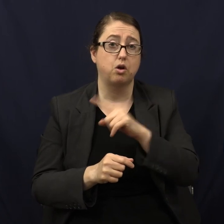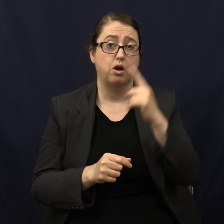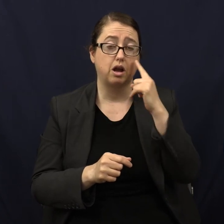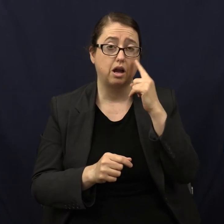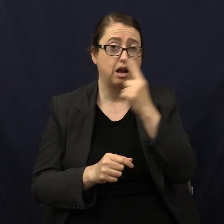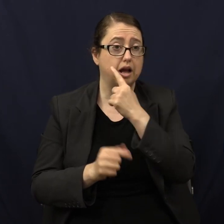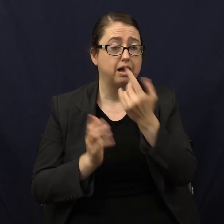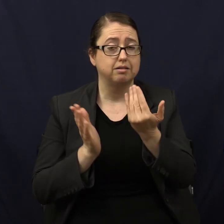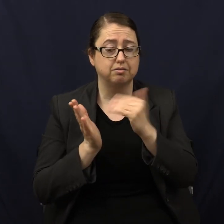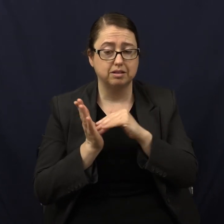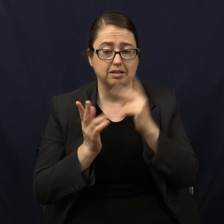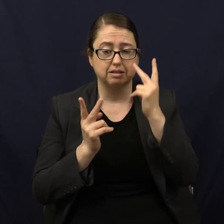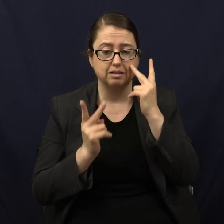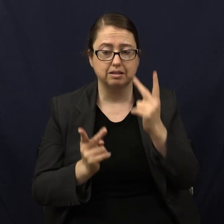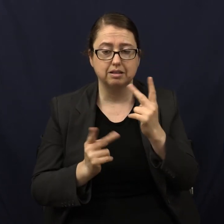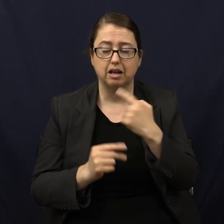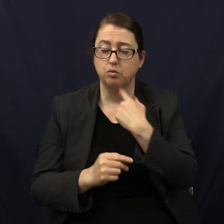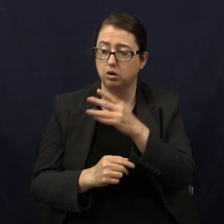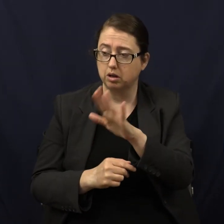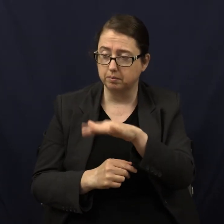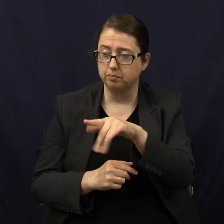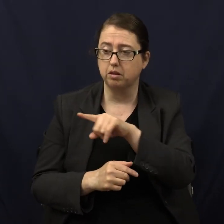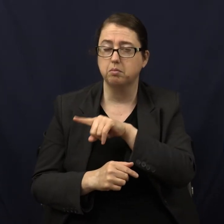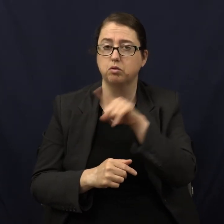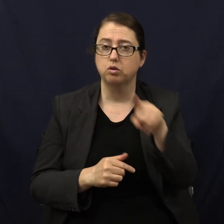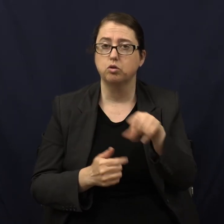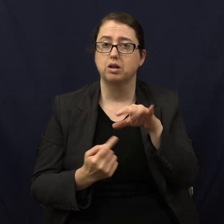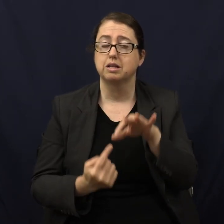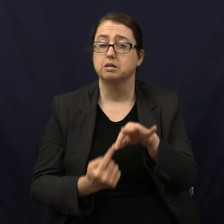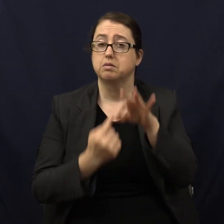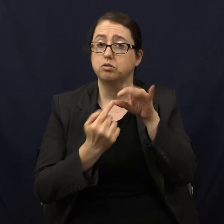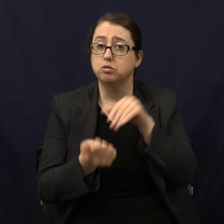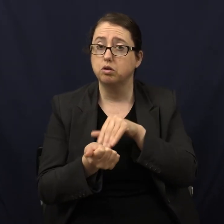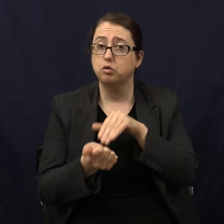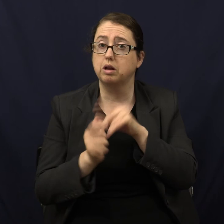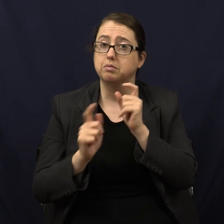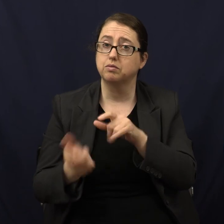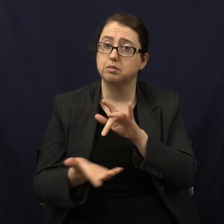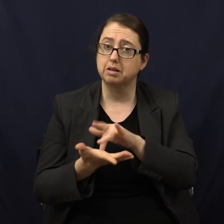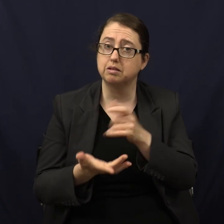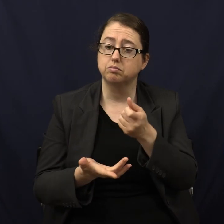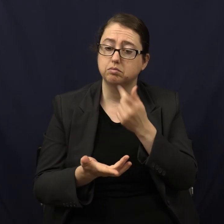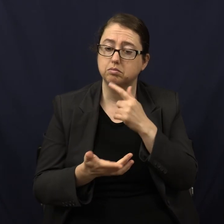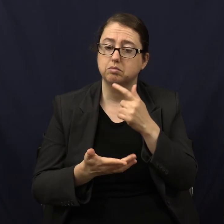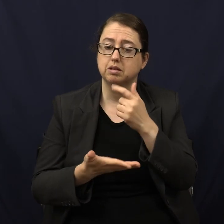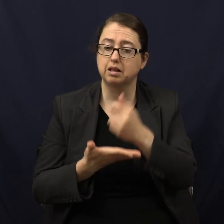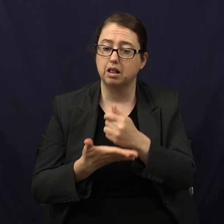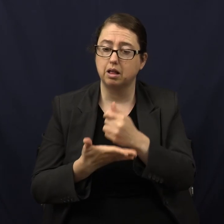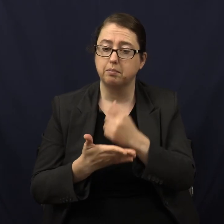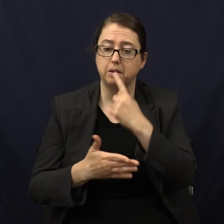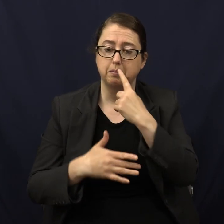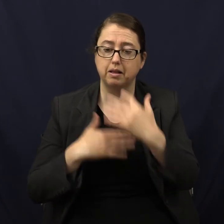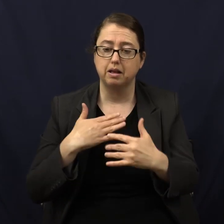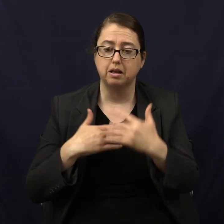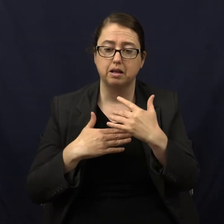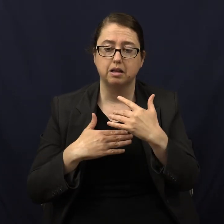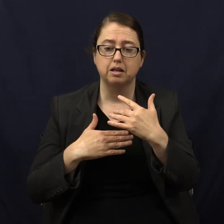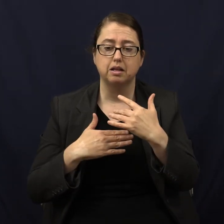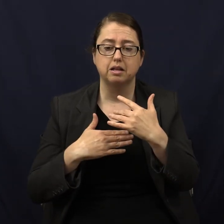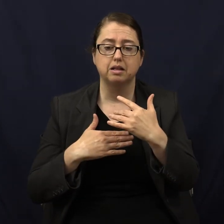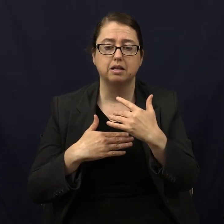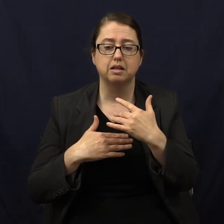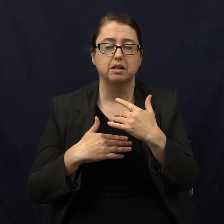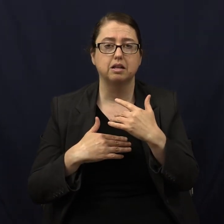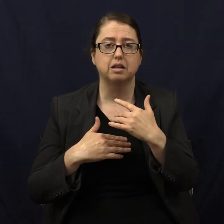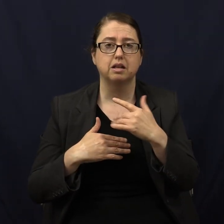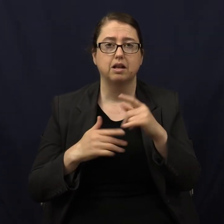And then I said, what we're going to do is refer you to a specialist. I'm to give you some pills to take to thin your blood. And then she interrupted me and said to